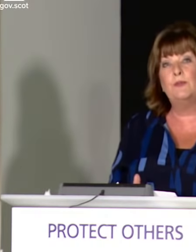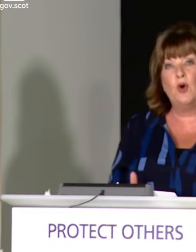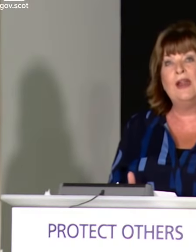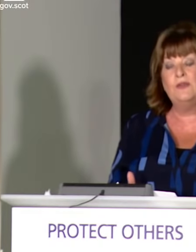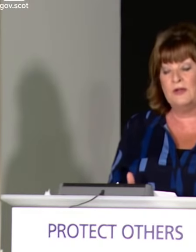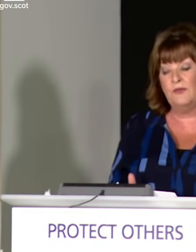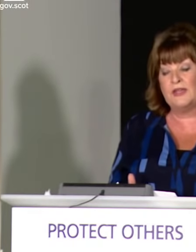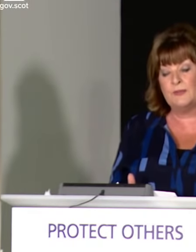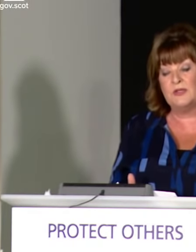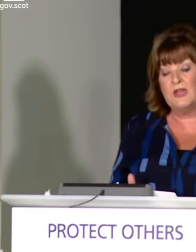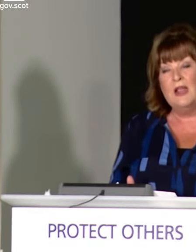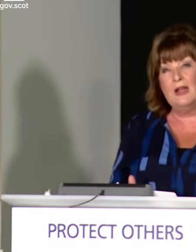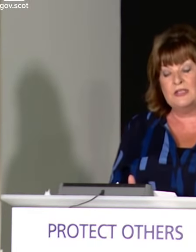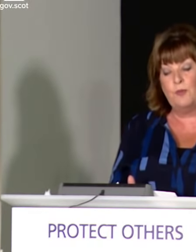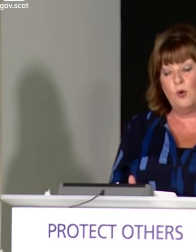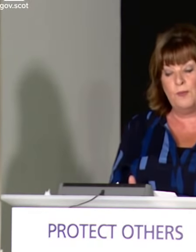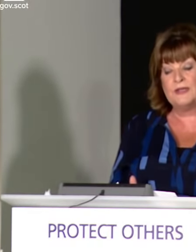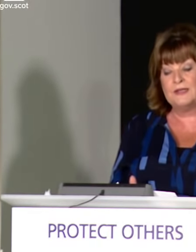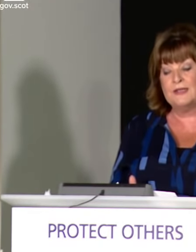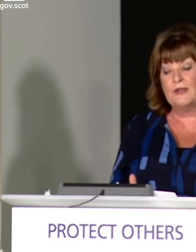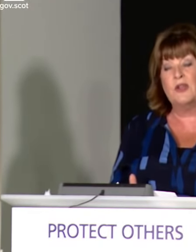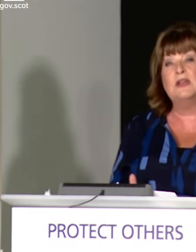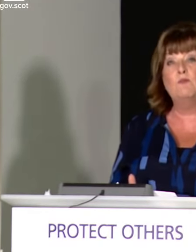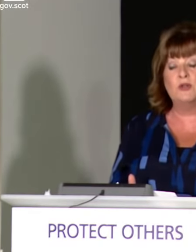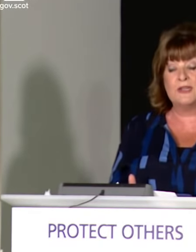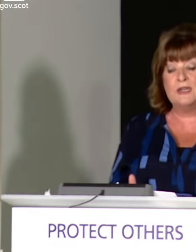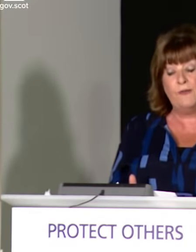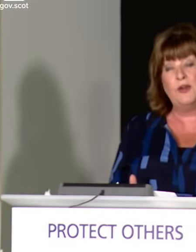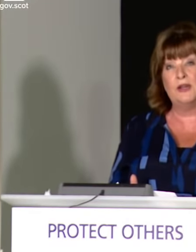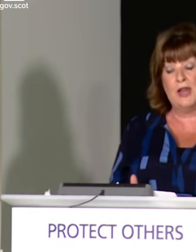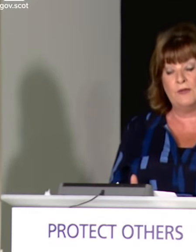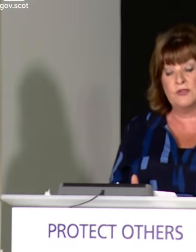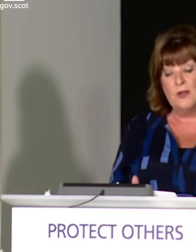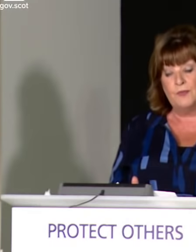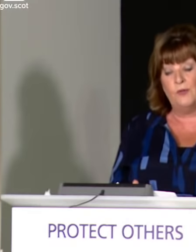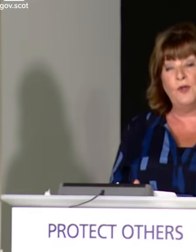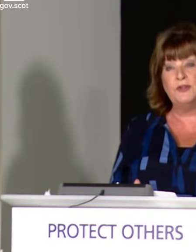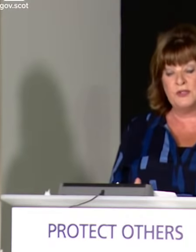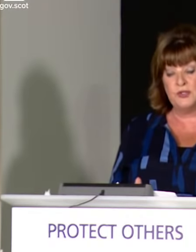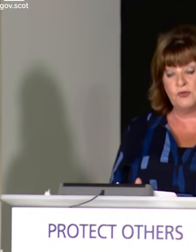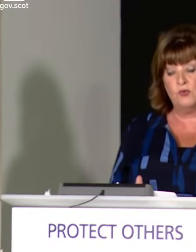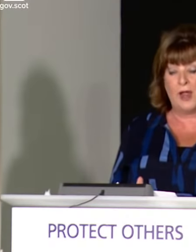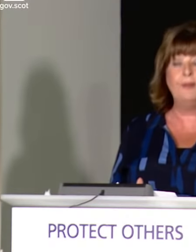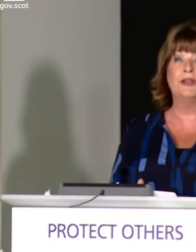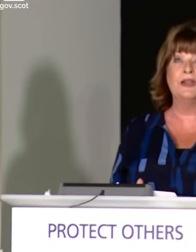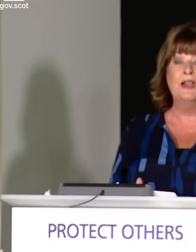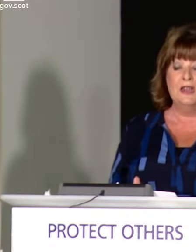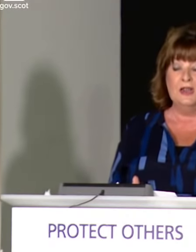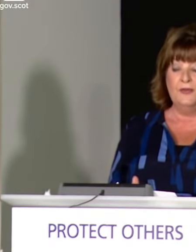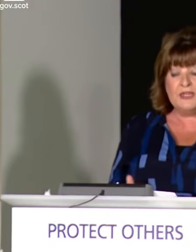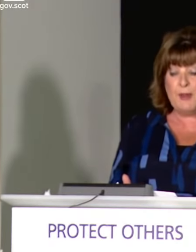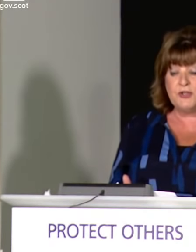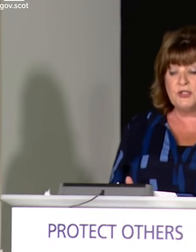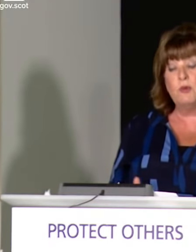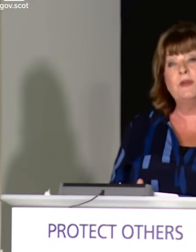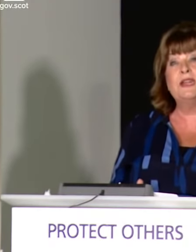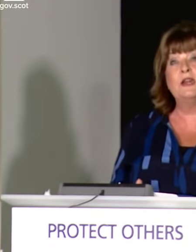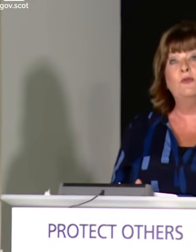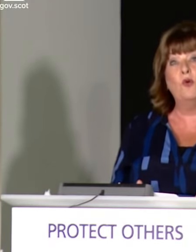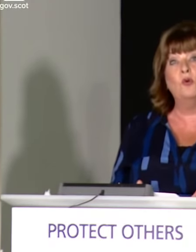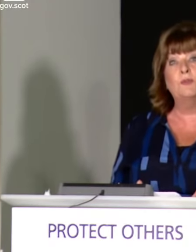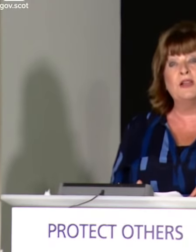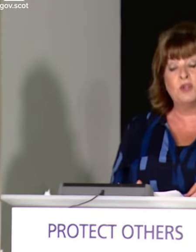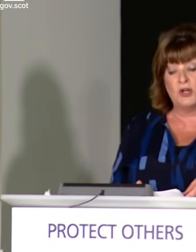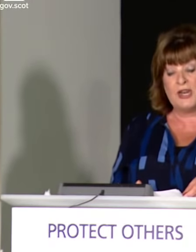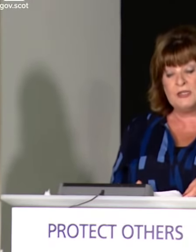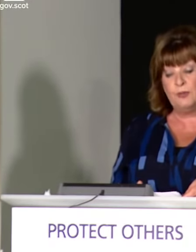stimulate private investment and support businesses that need more significant levels of funding to grow rapidly. These measures will be